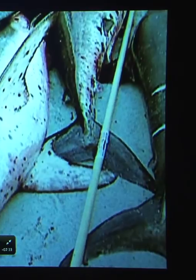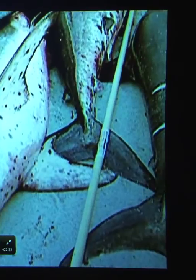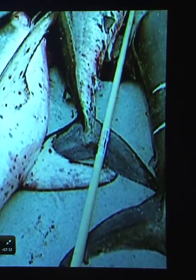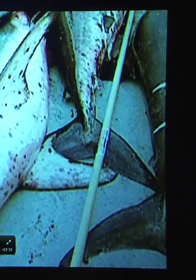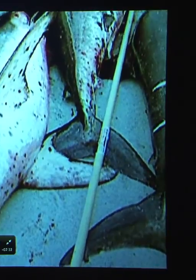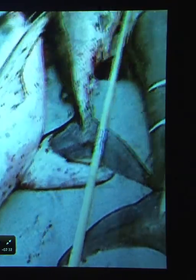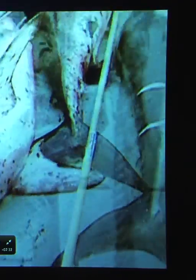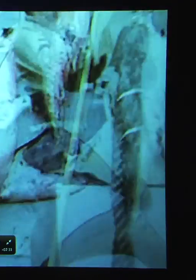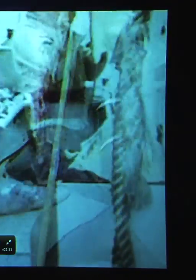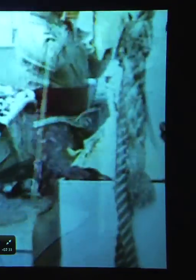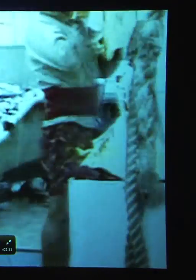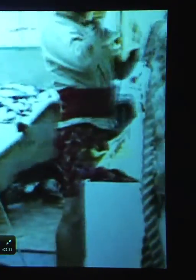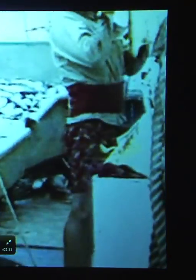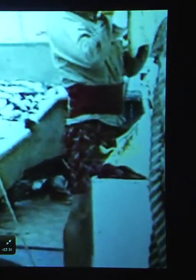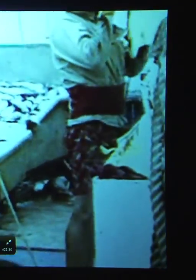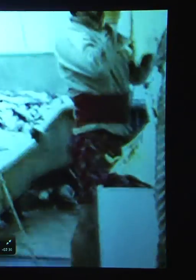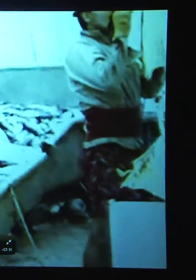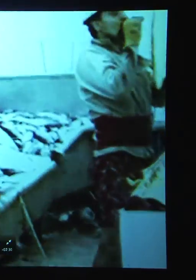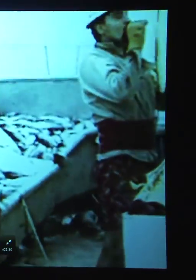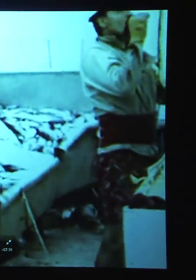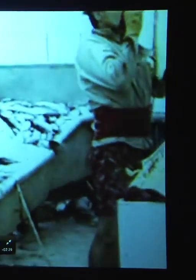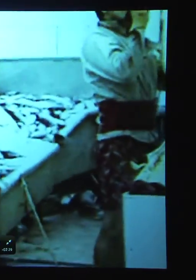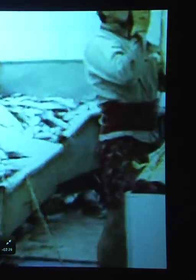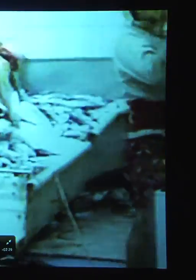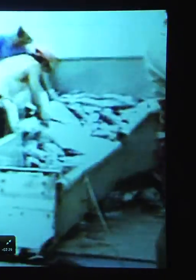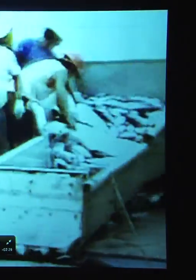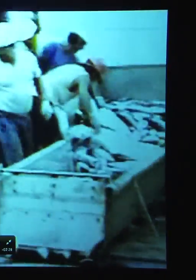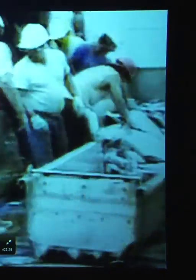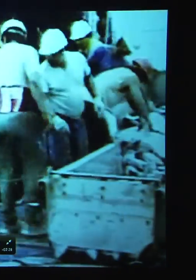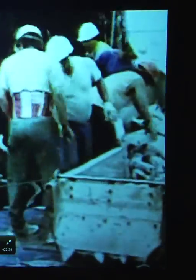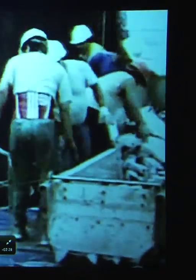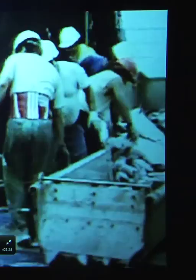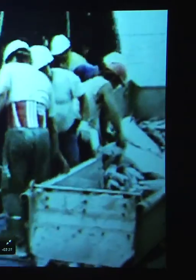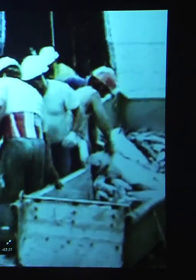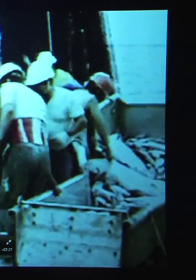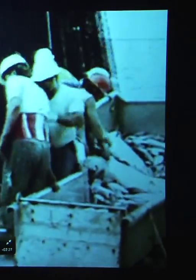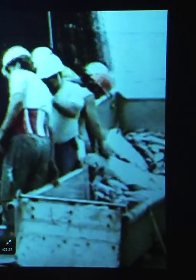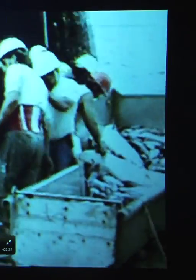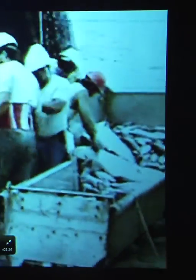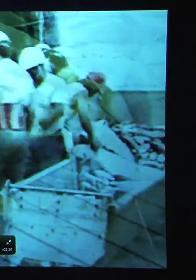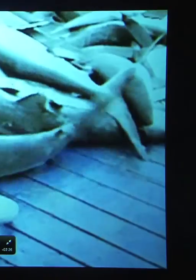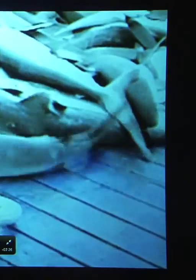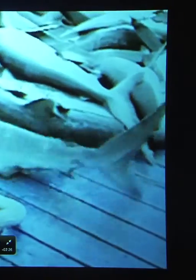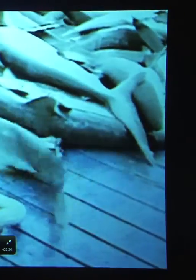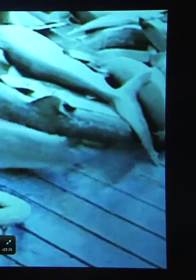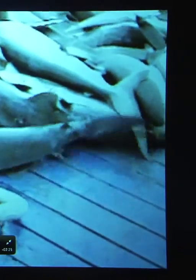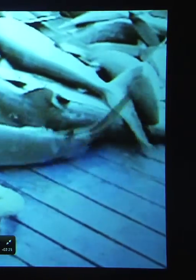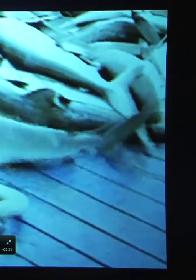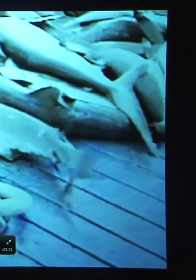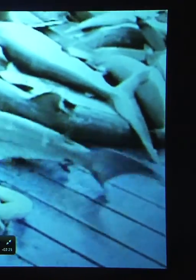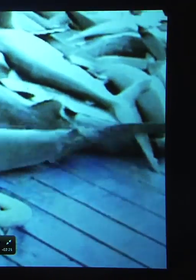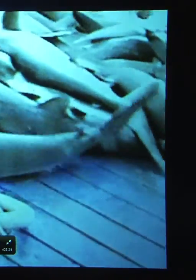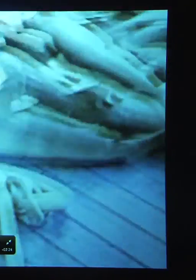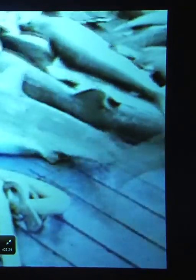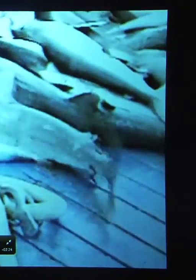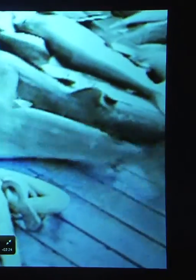more than one third of all shark species listed as under threat. Many species are being fished so heavily that it is likely that